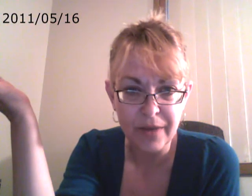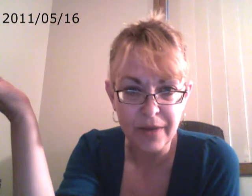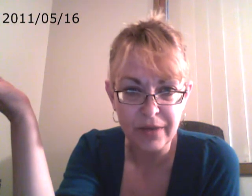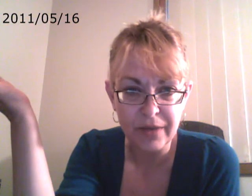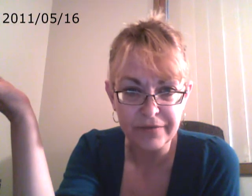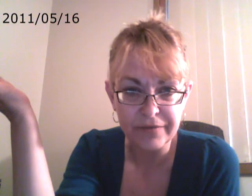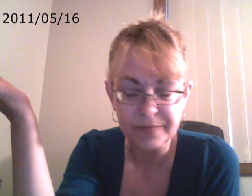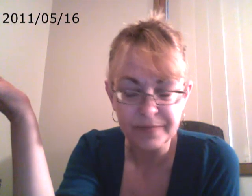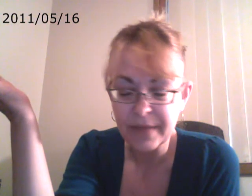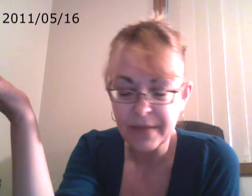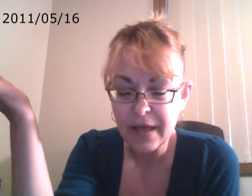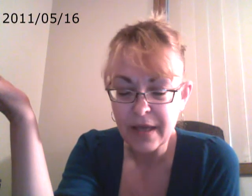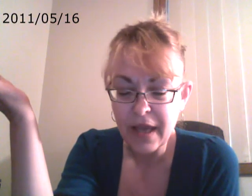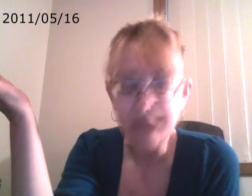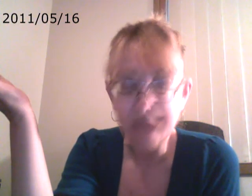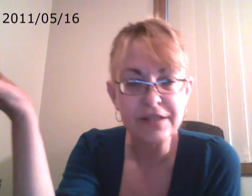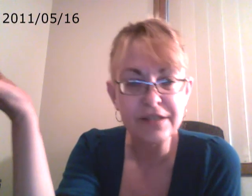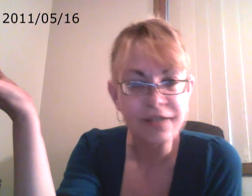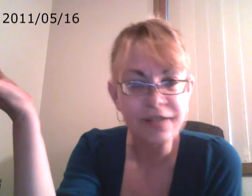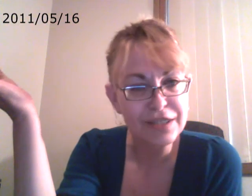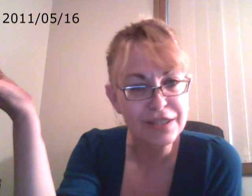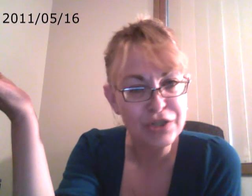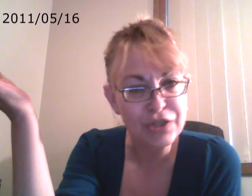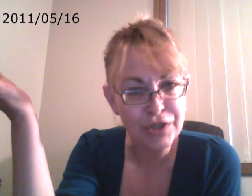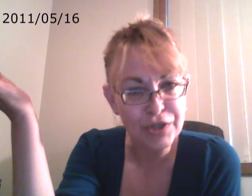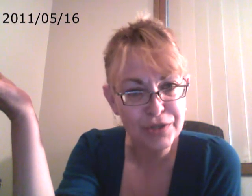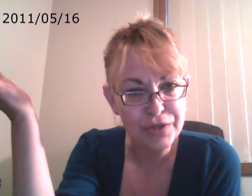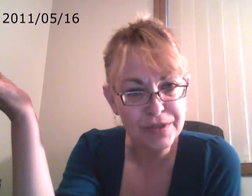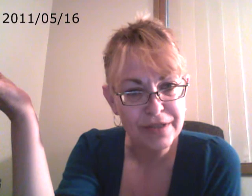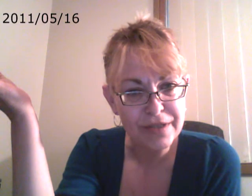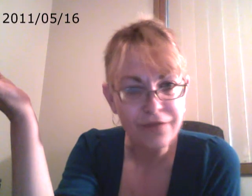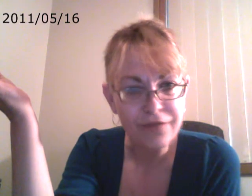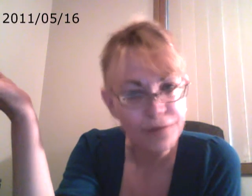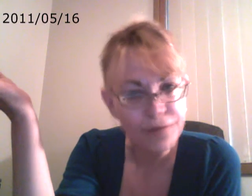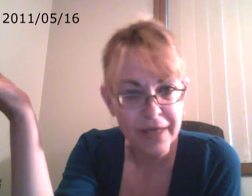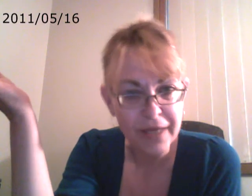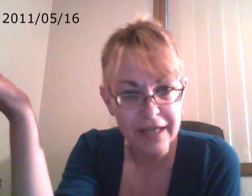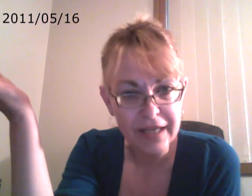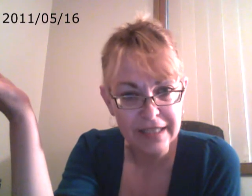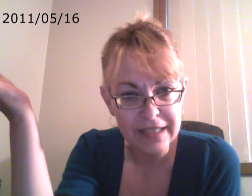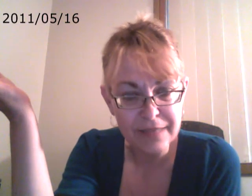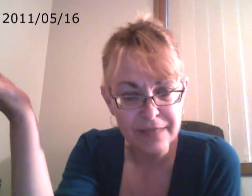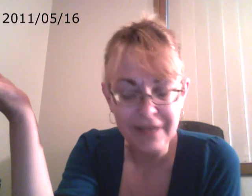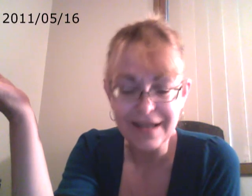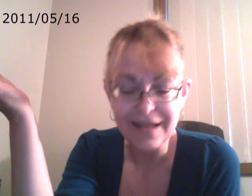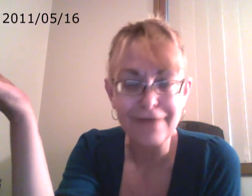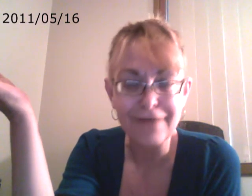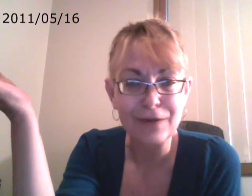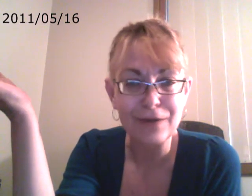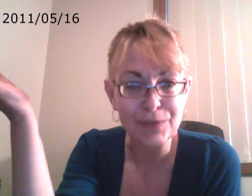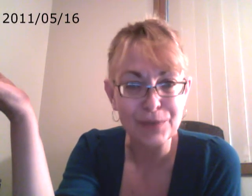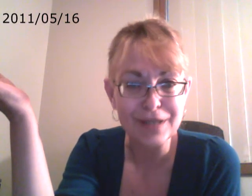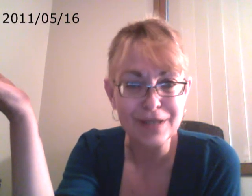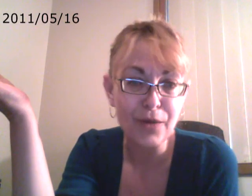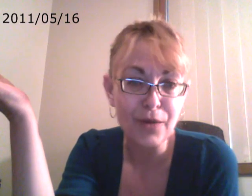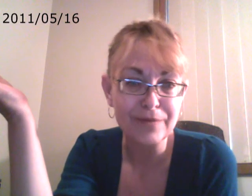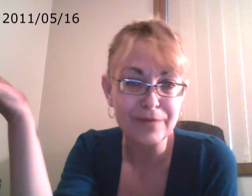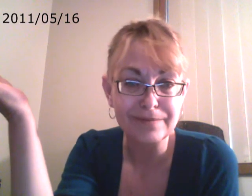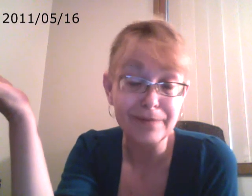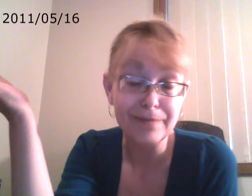love. And this is the good news for me, at least, because I found the words. I hope it might